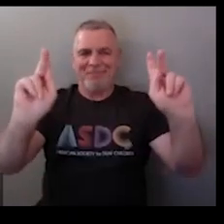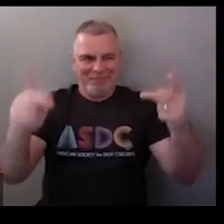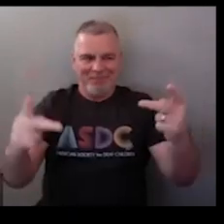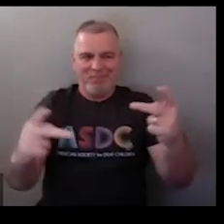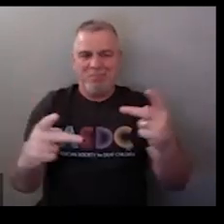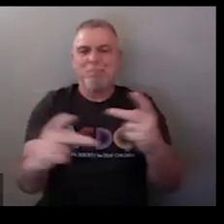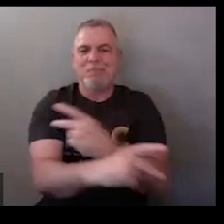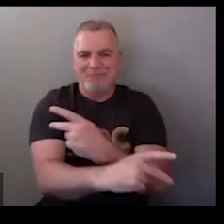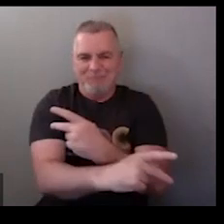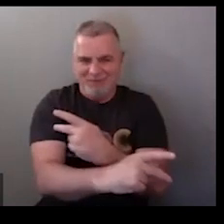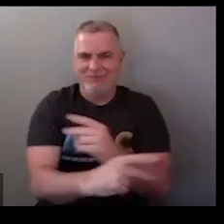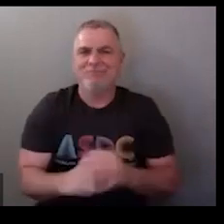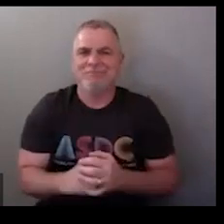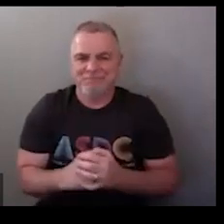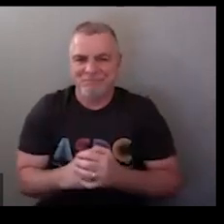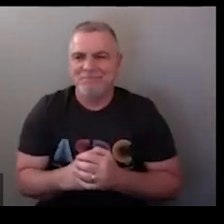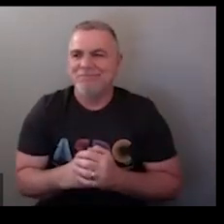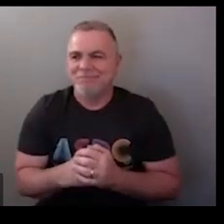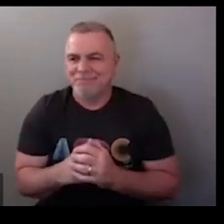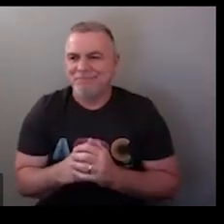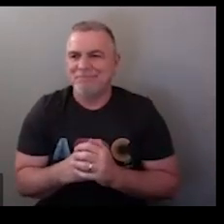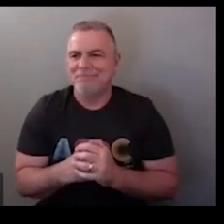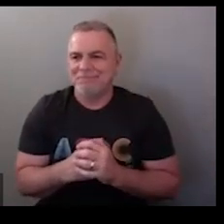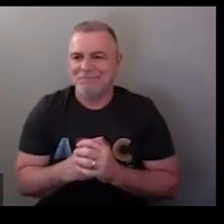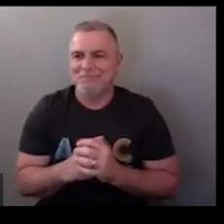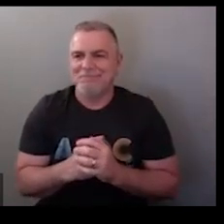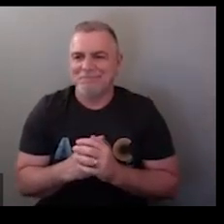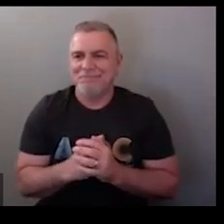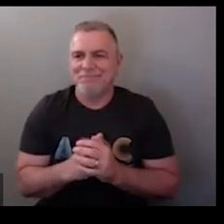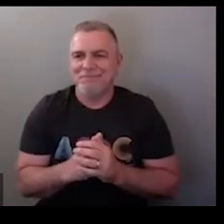and motion as math but like this for multiplication